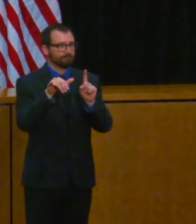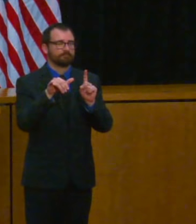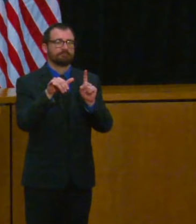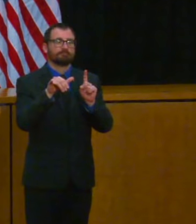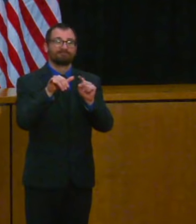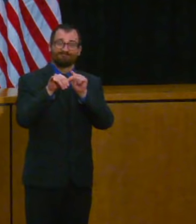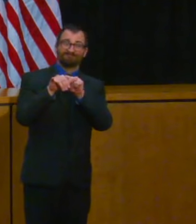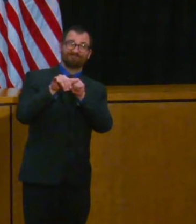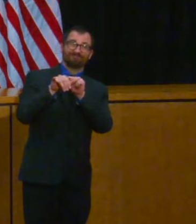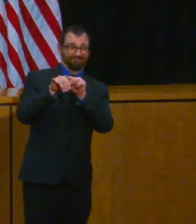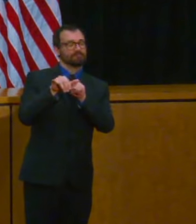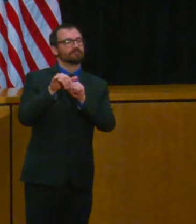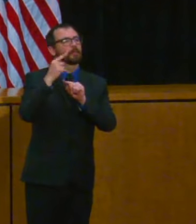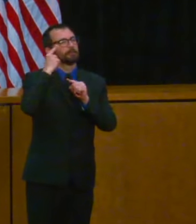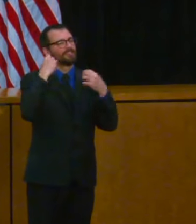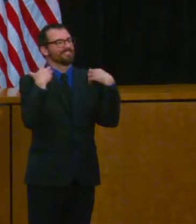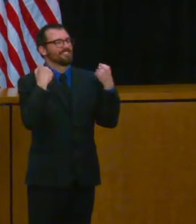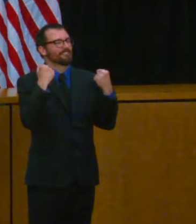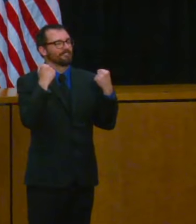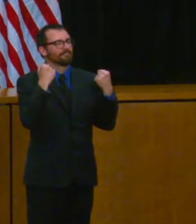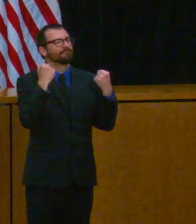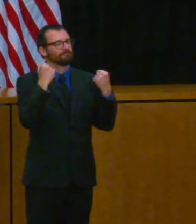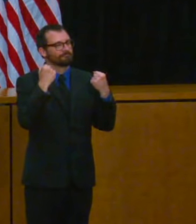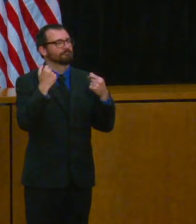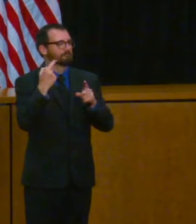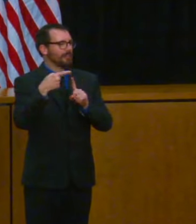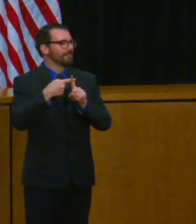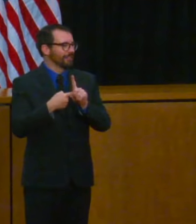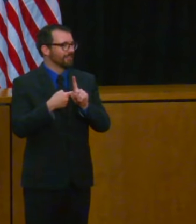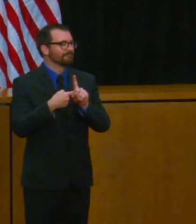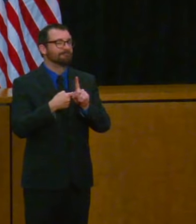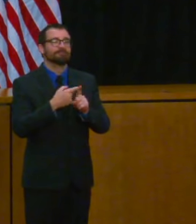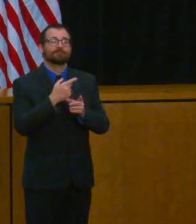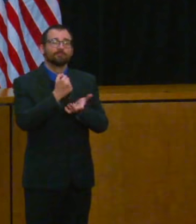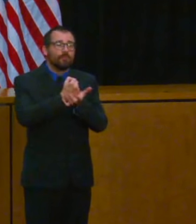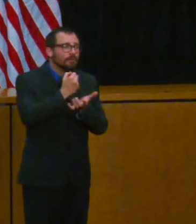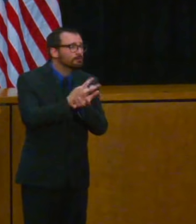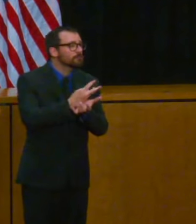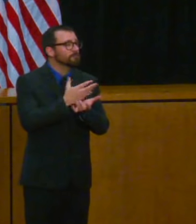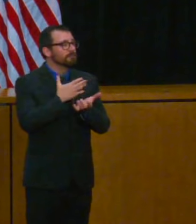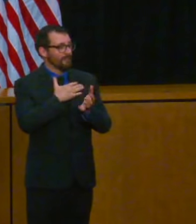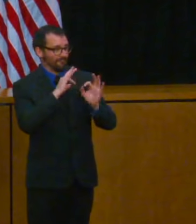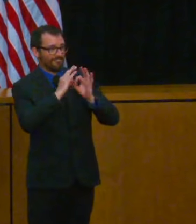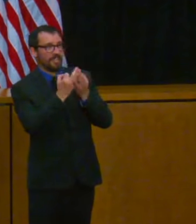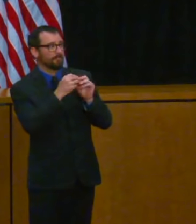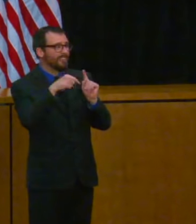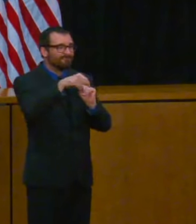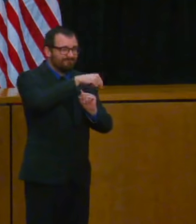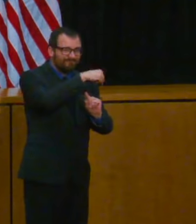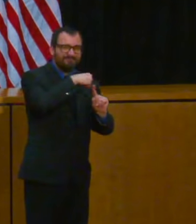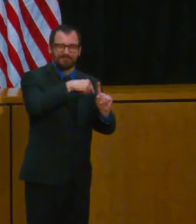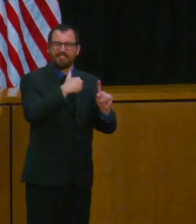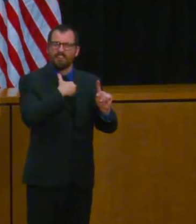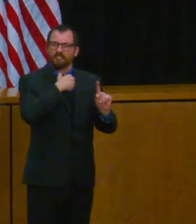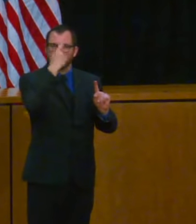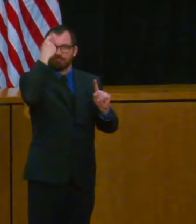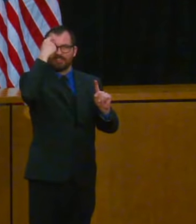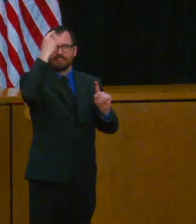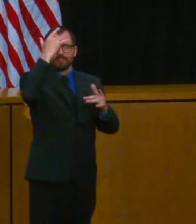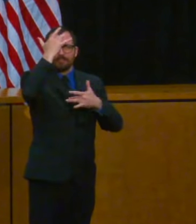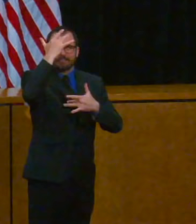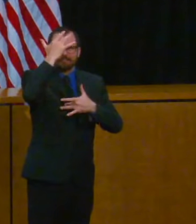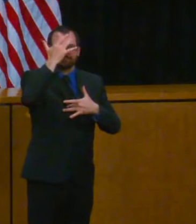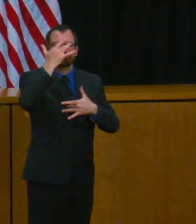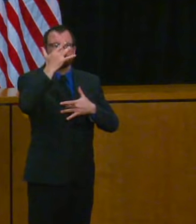health and as a family member who's experienced the impact of mental illness on my family it's important to be aware of our personal mental